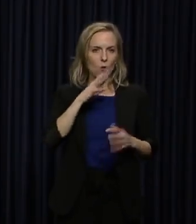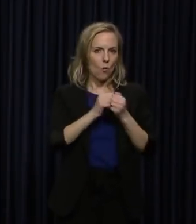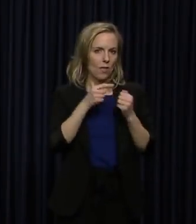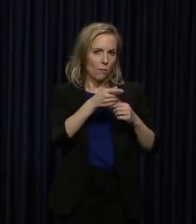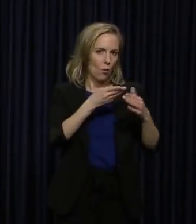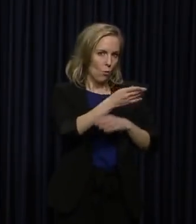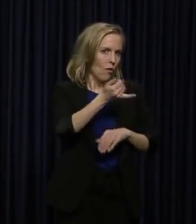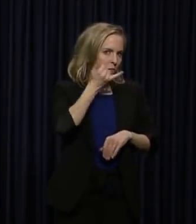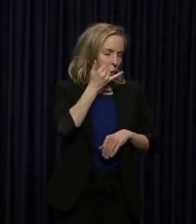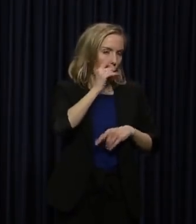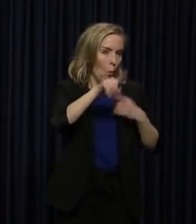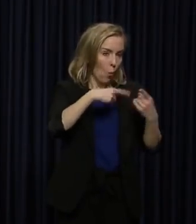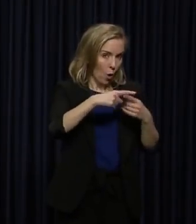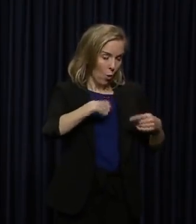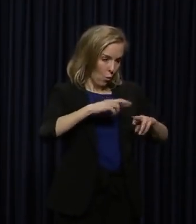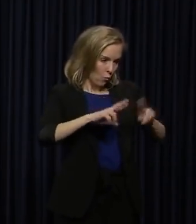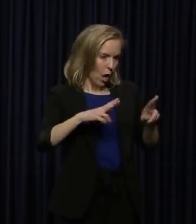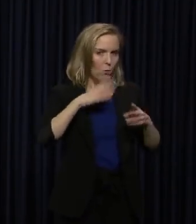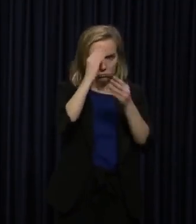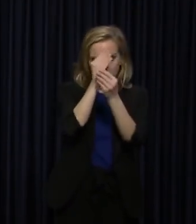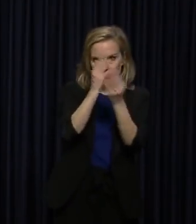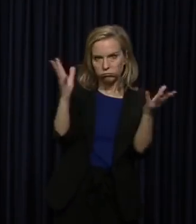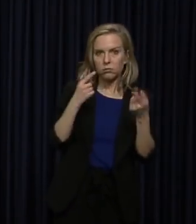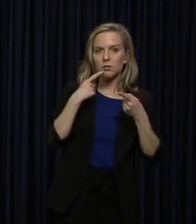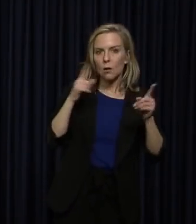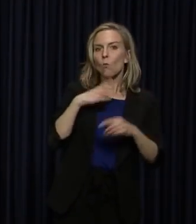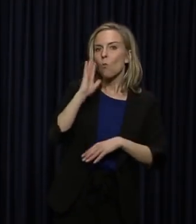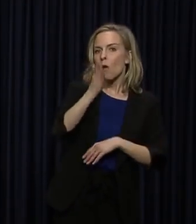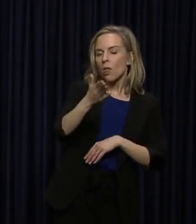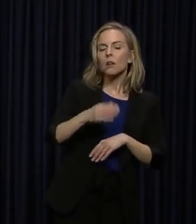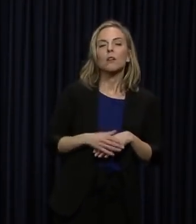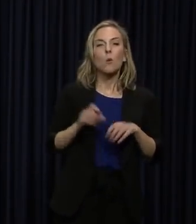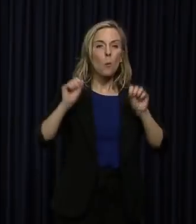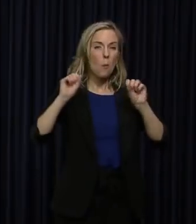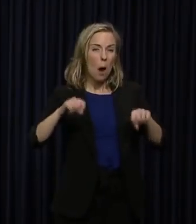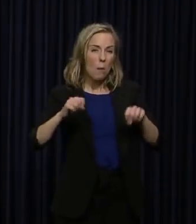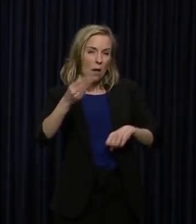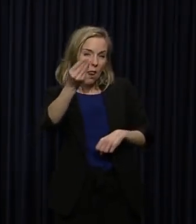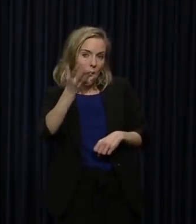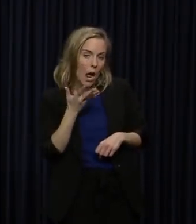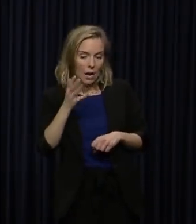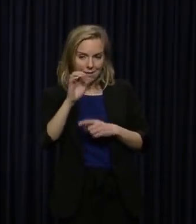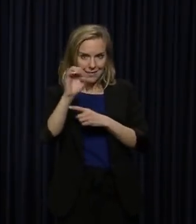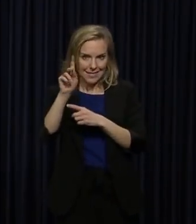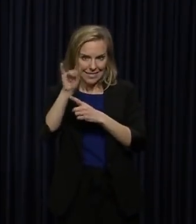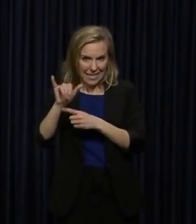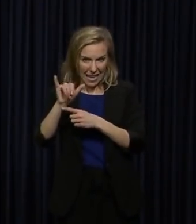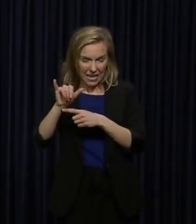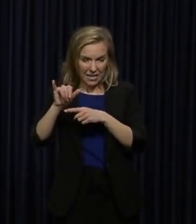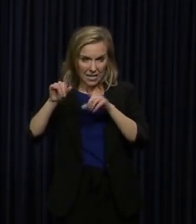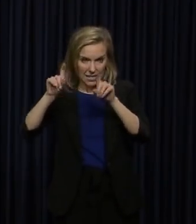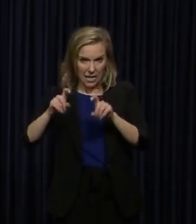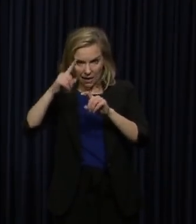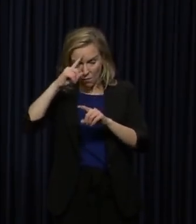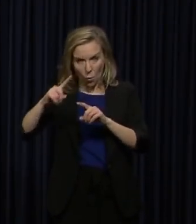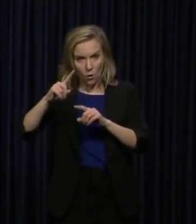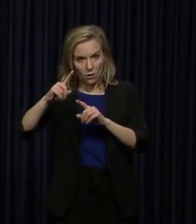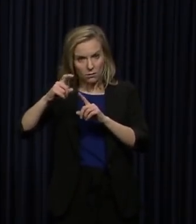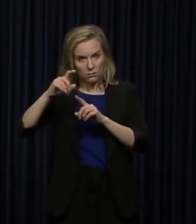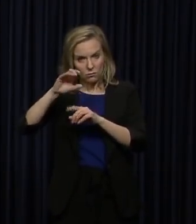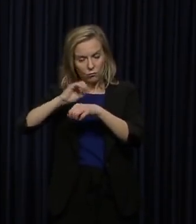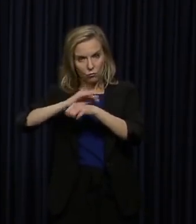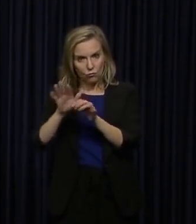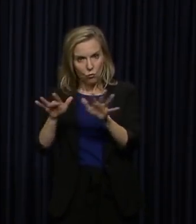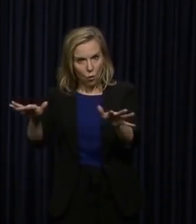additional announcements. We have, would it be possible to let us know how many people in eastern Kentucky have been tested for the coronavirus and the